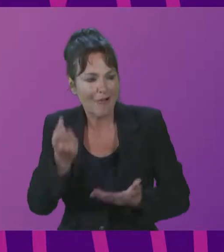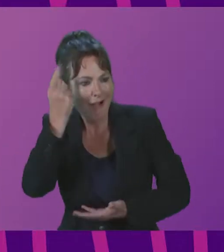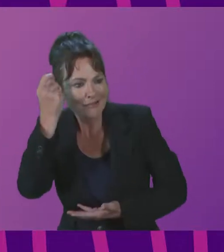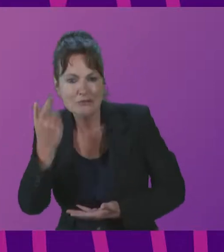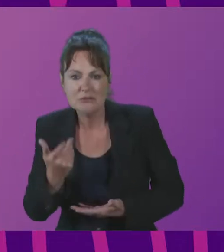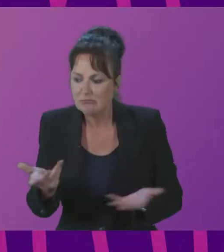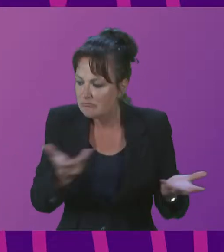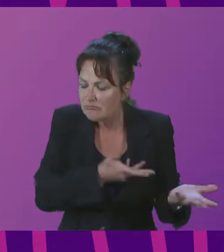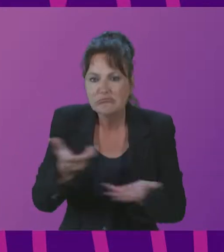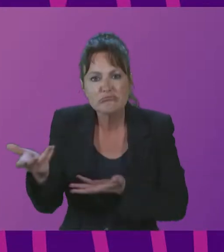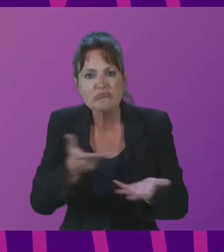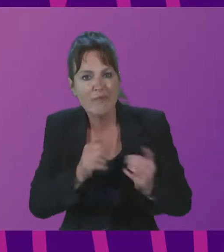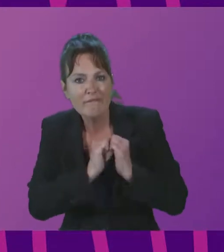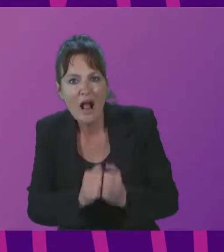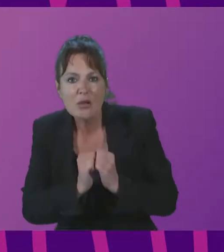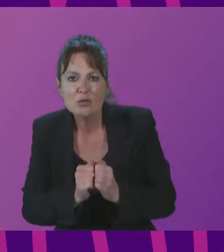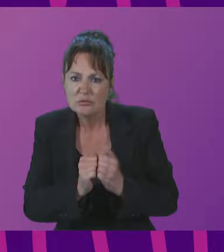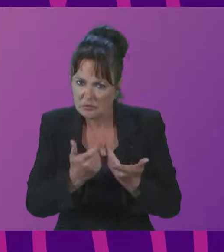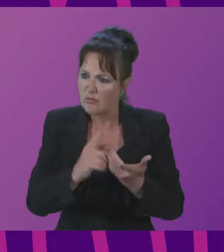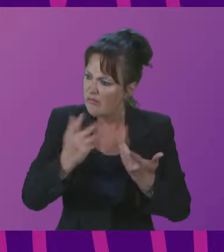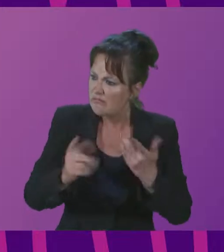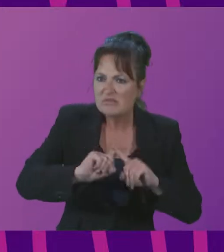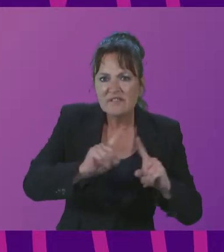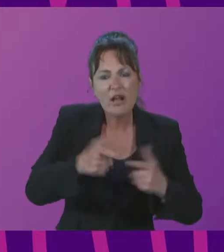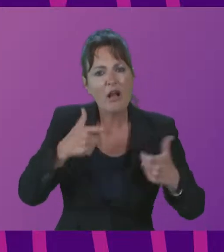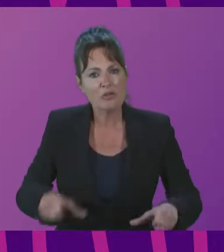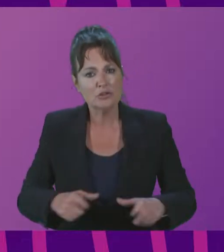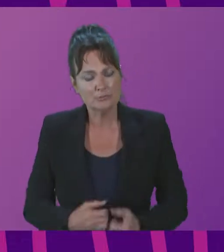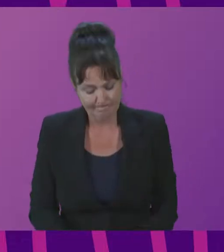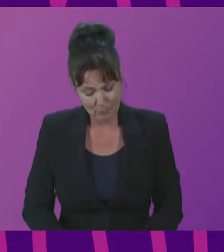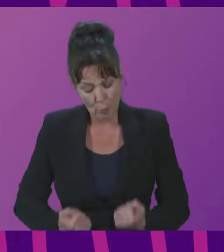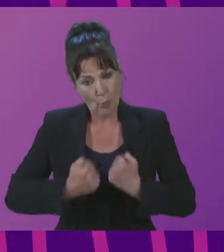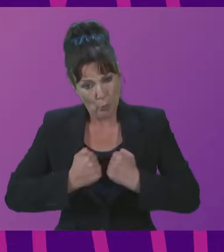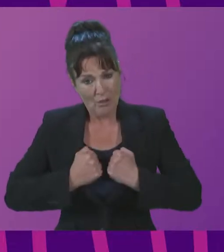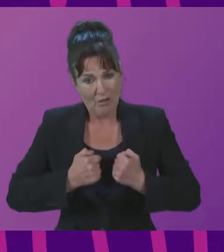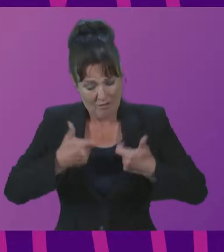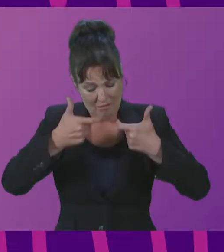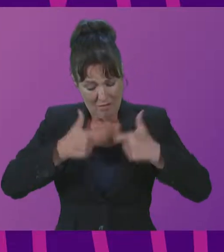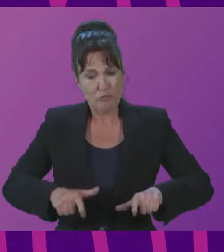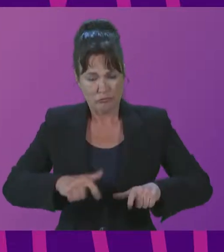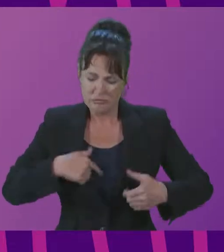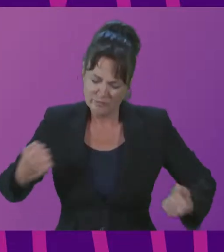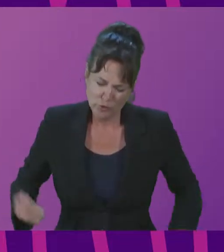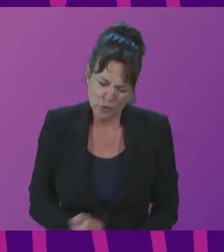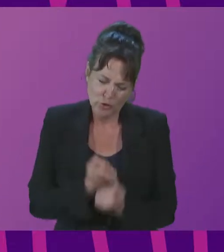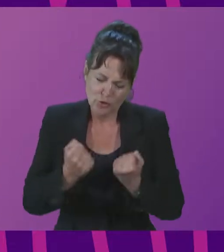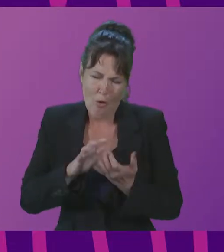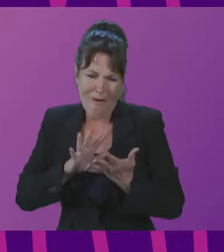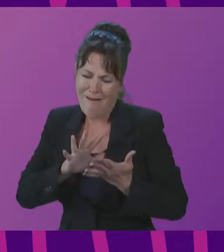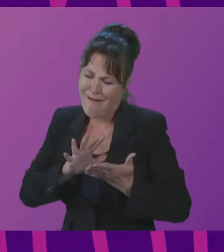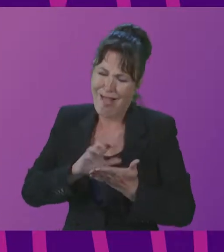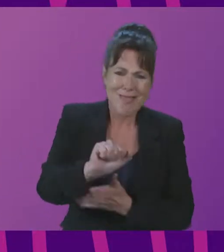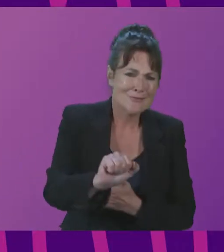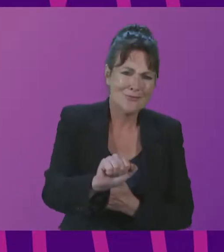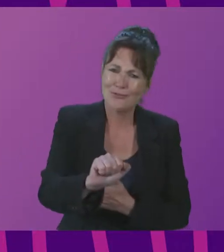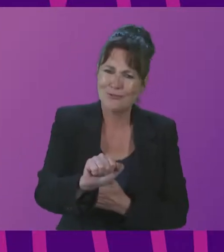São Paulo is a state nation, or is a nation state, with a strong cultural scene, full